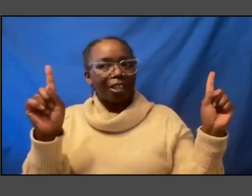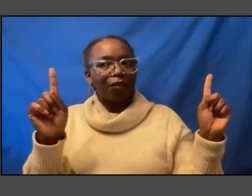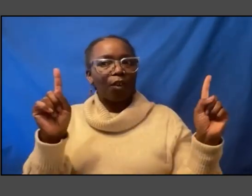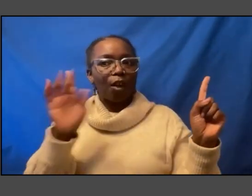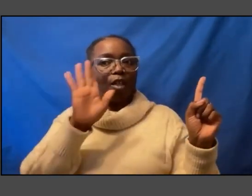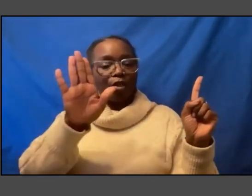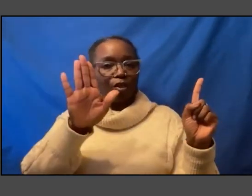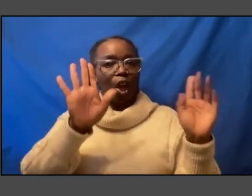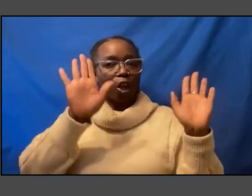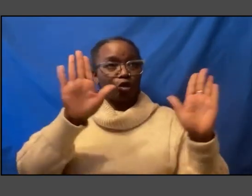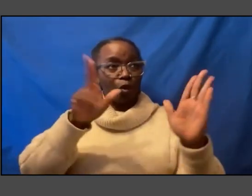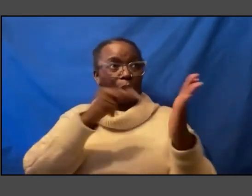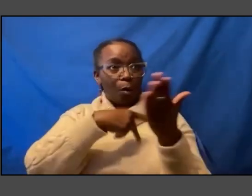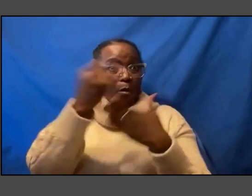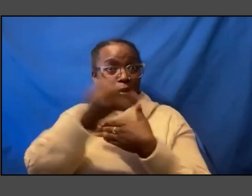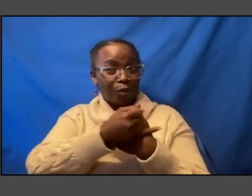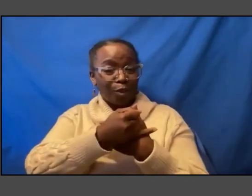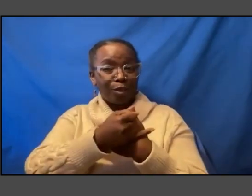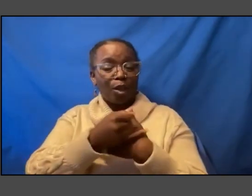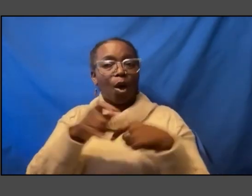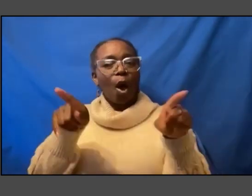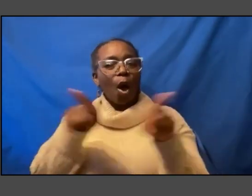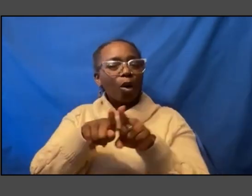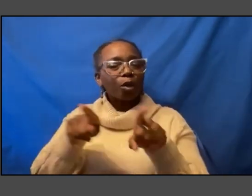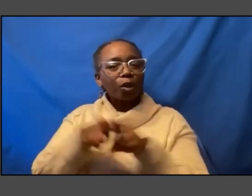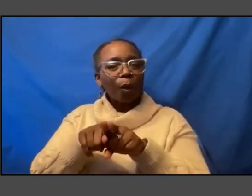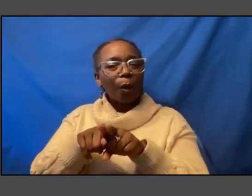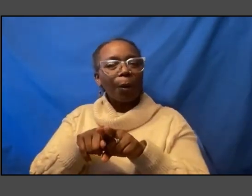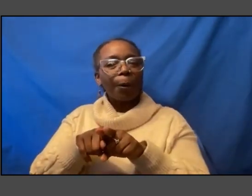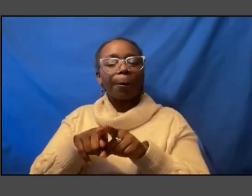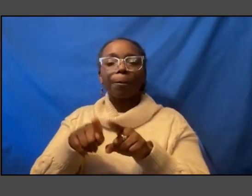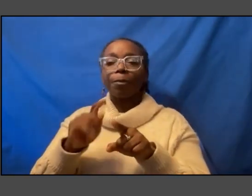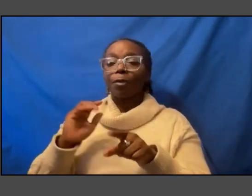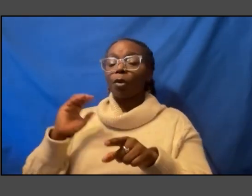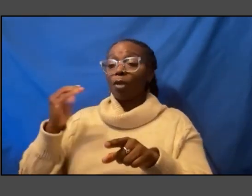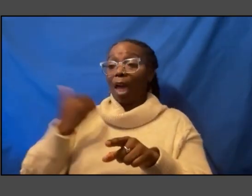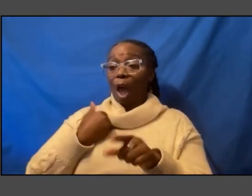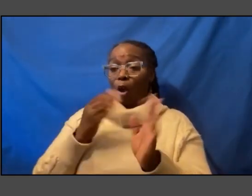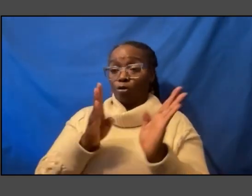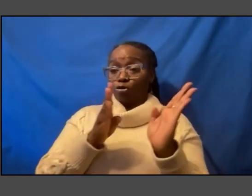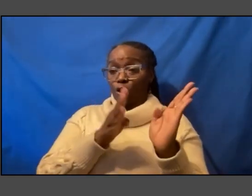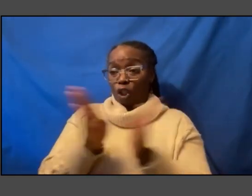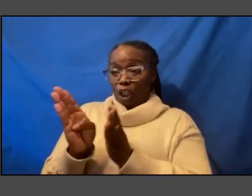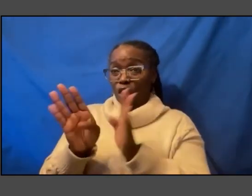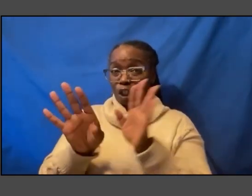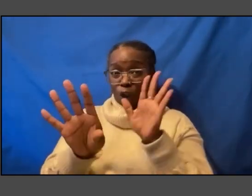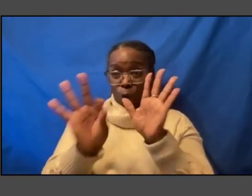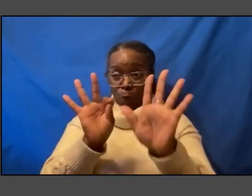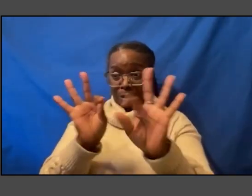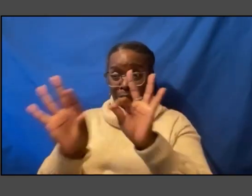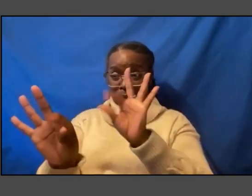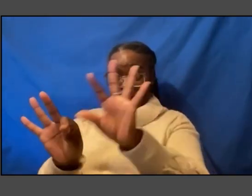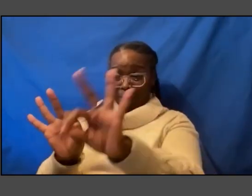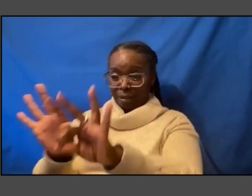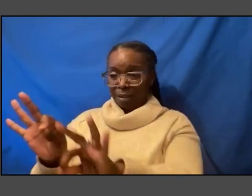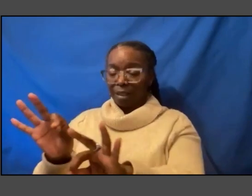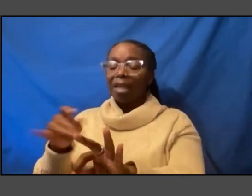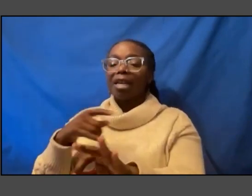but that also with our strategic choices it tells a larger story uh